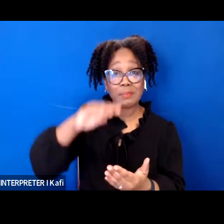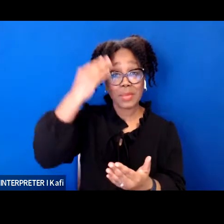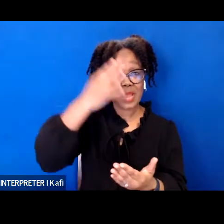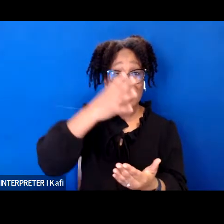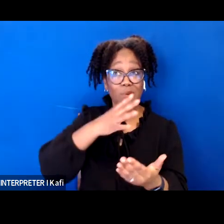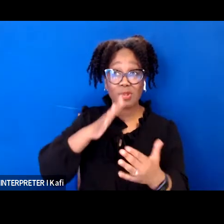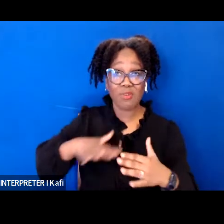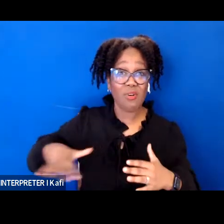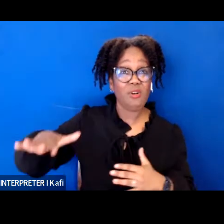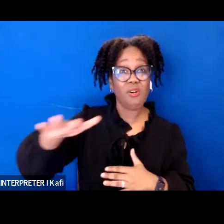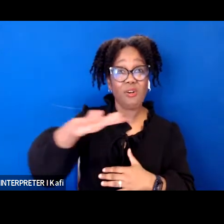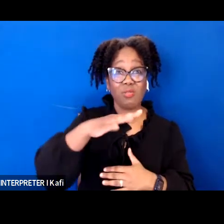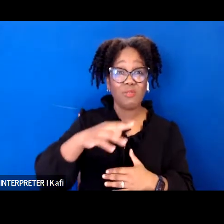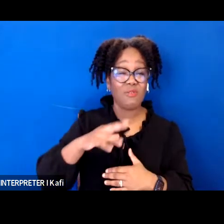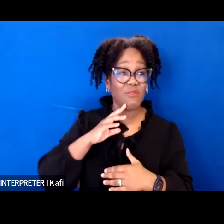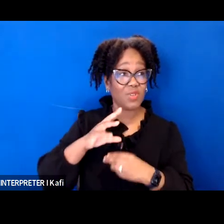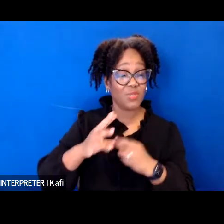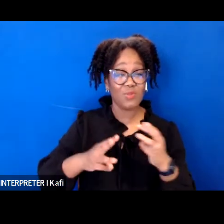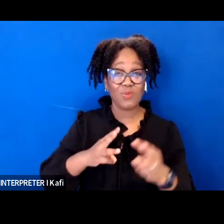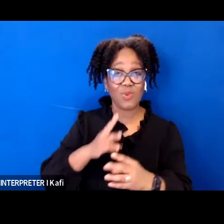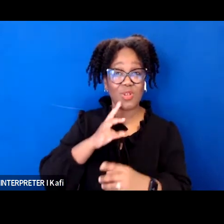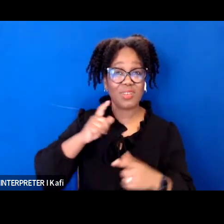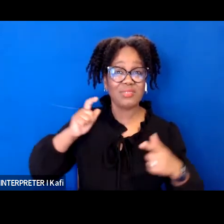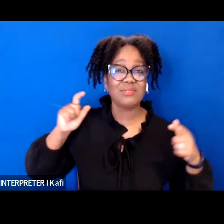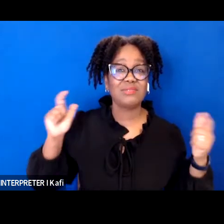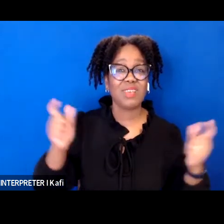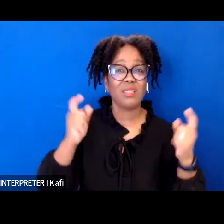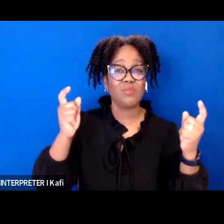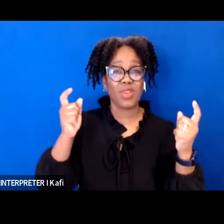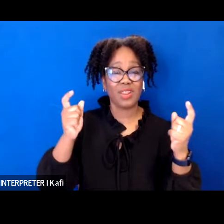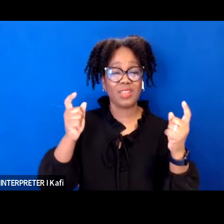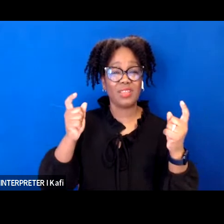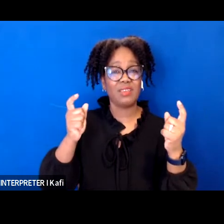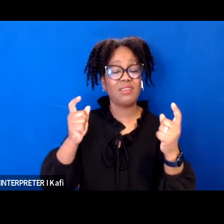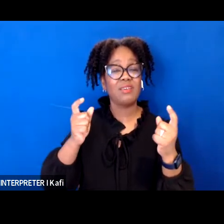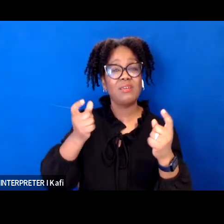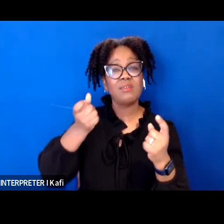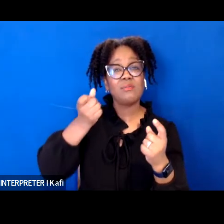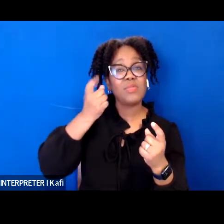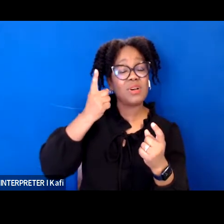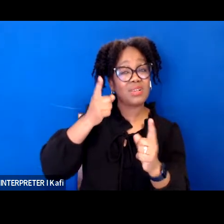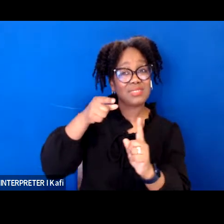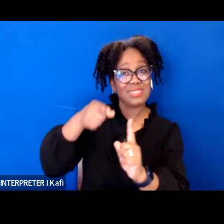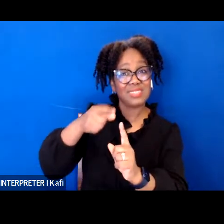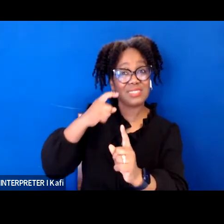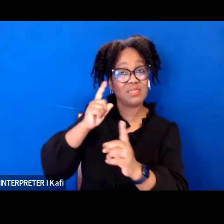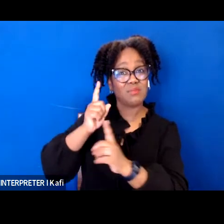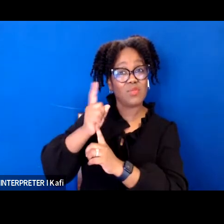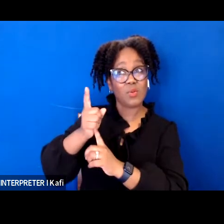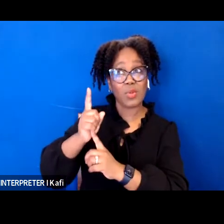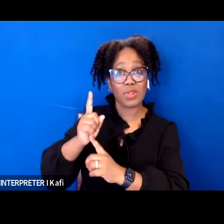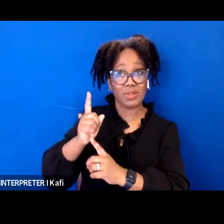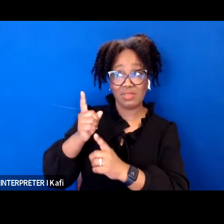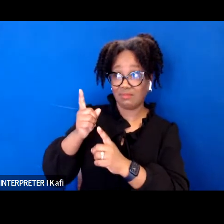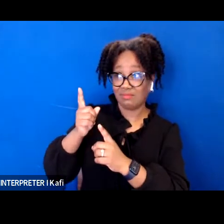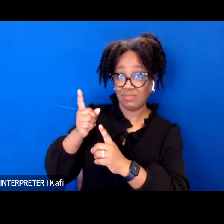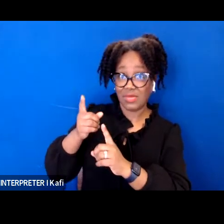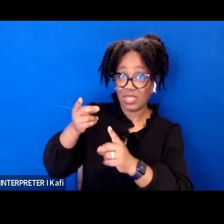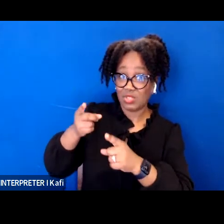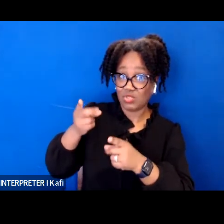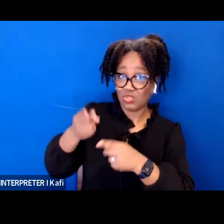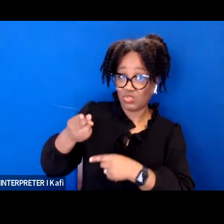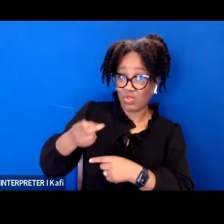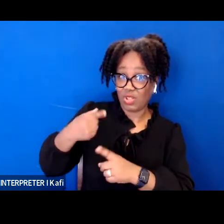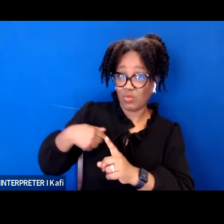reflecting on the obstacles and burdens we often are expected to endure not just in the court settings right but in the